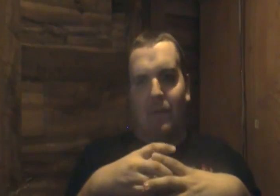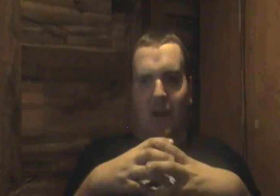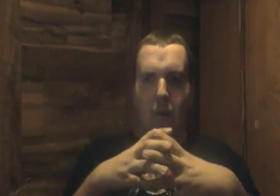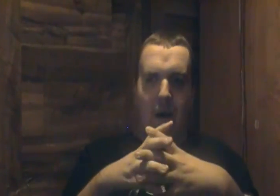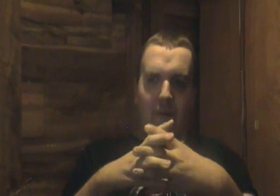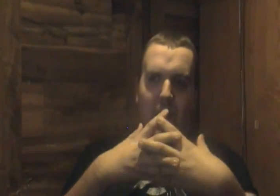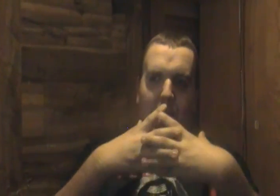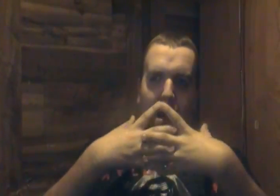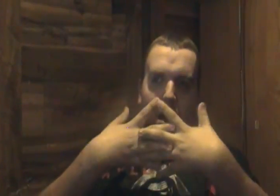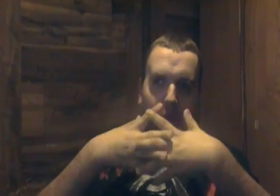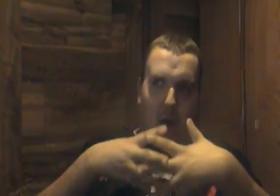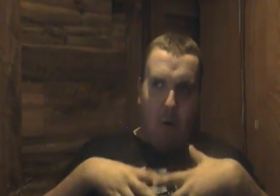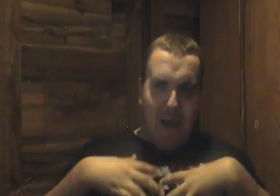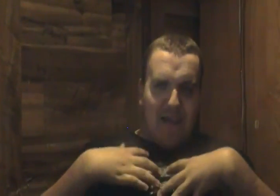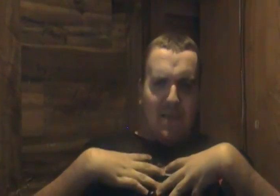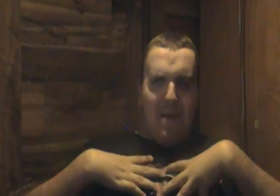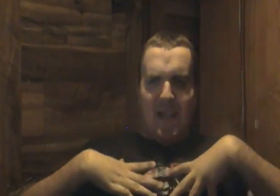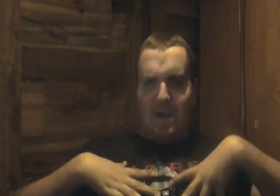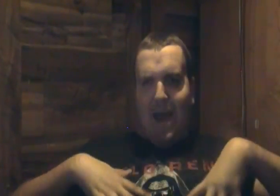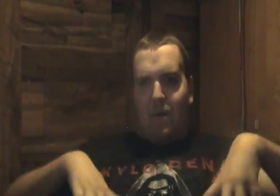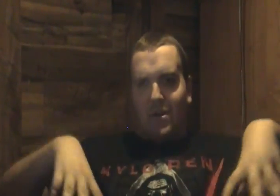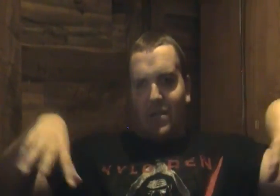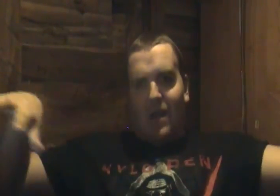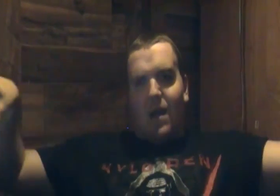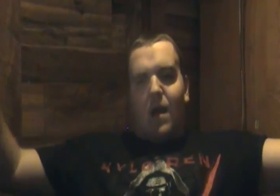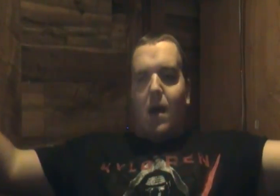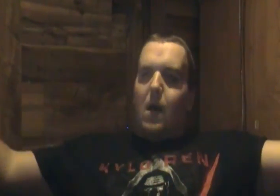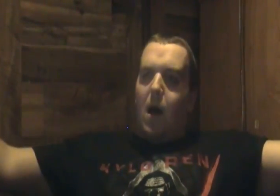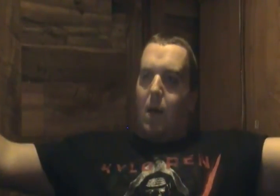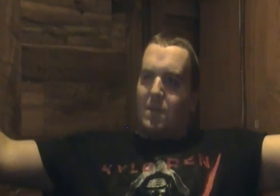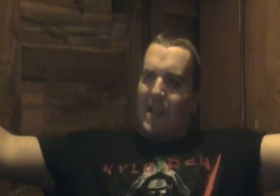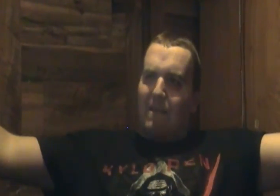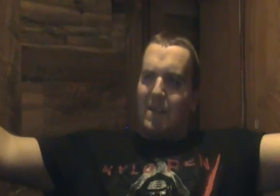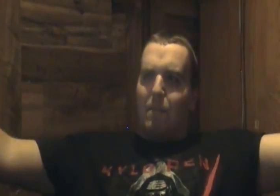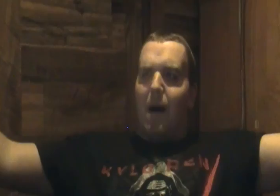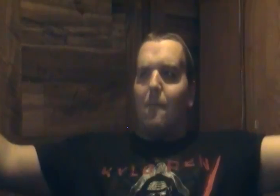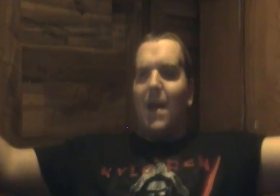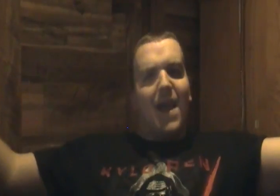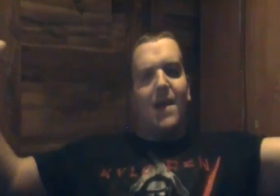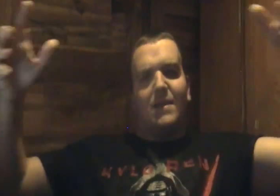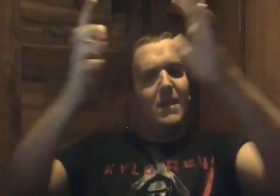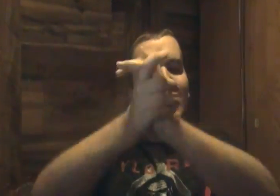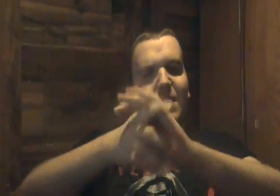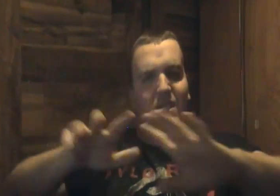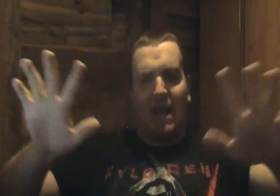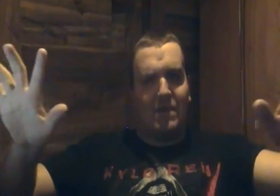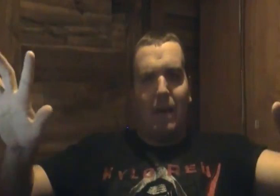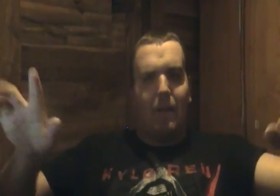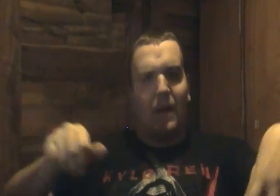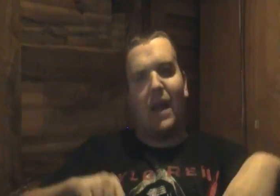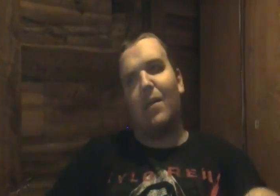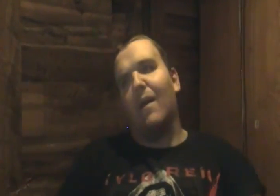bomb to go off omeg's magic powers um stops the bomb and just stops the bomb all together